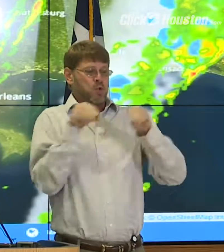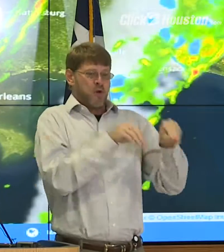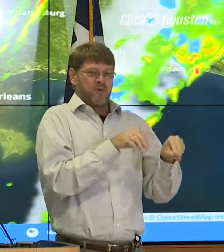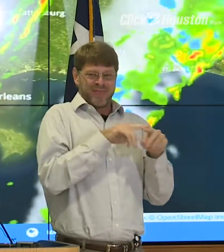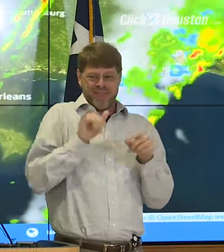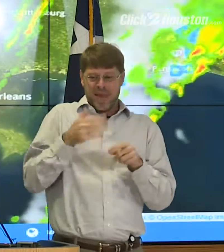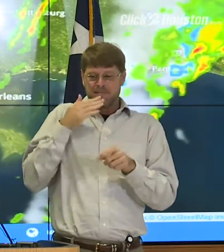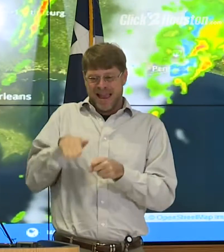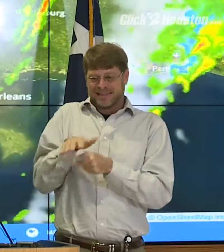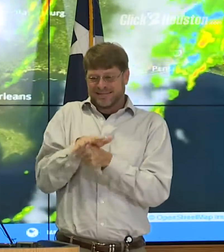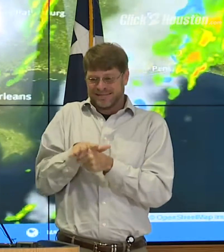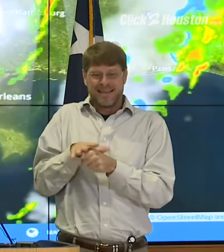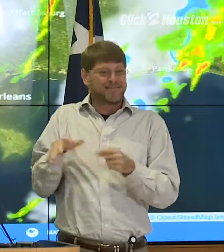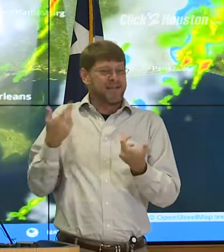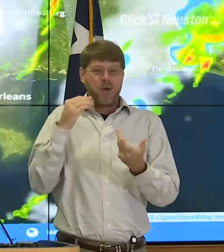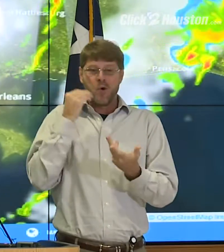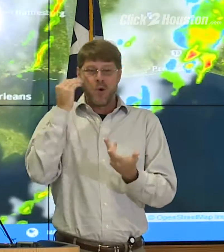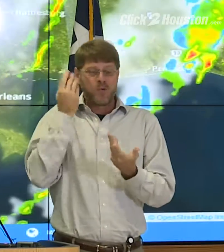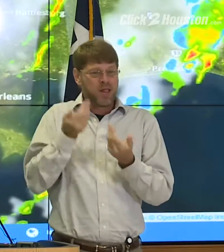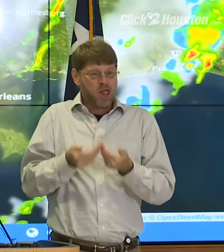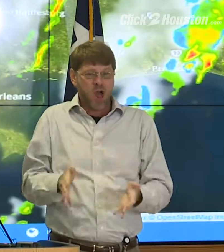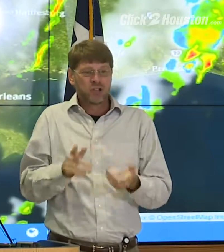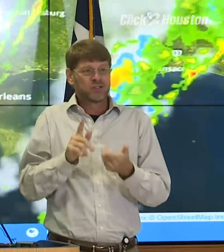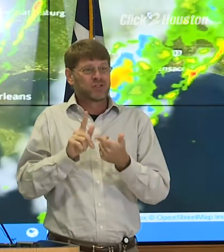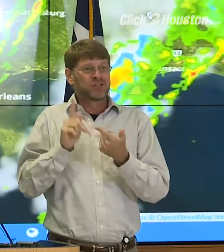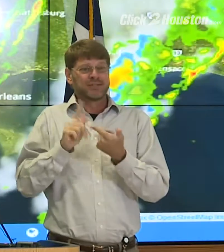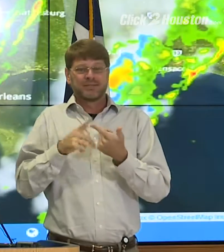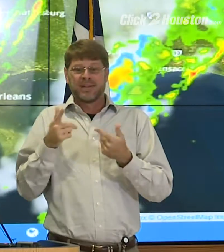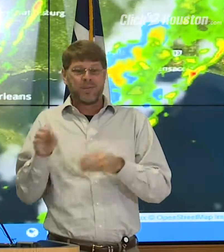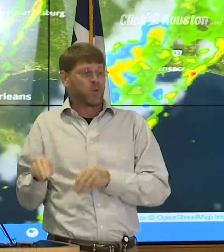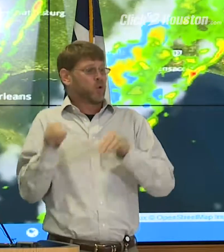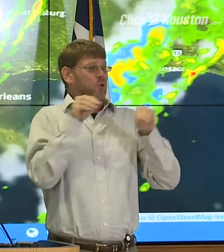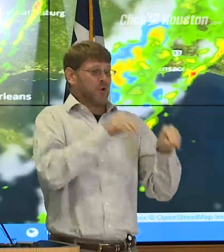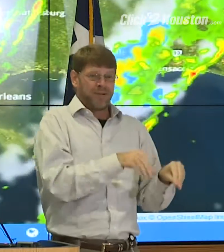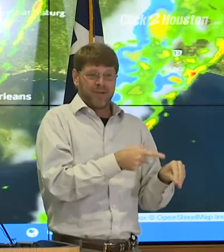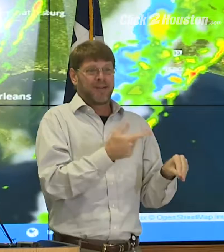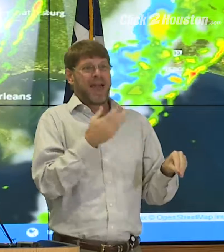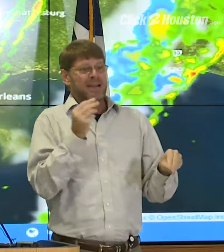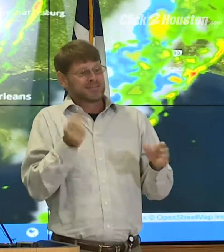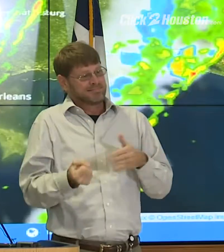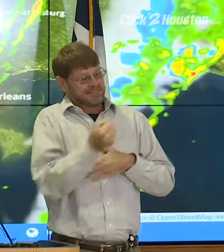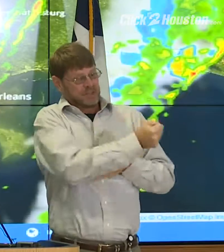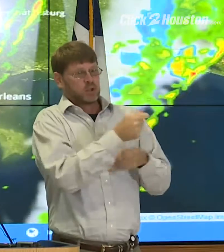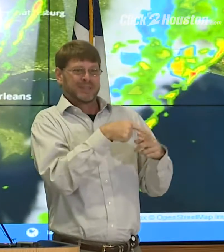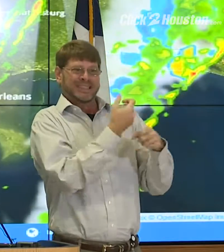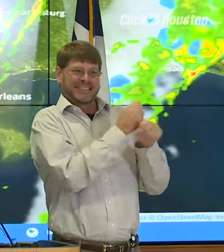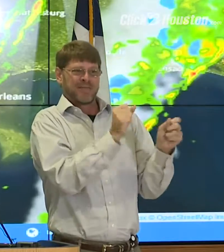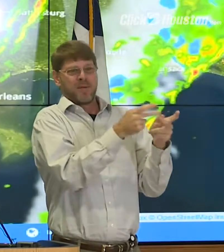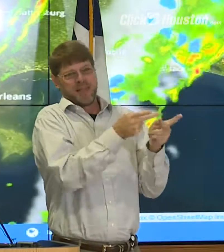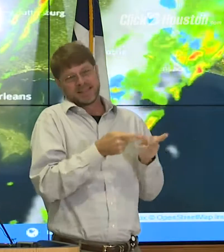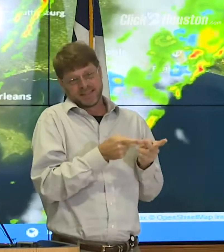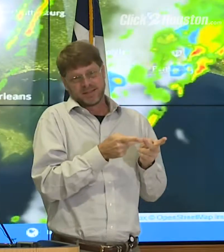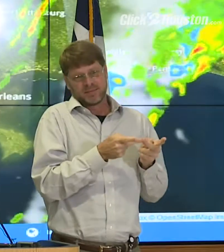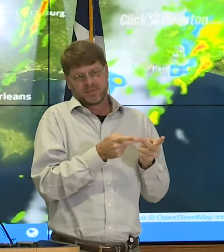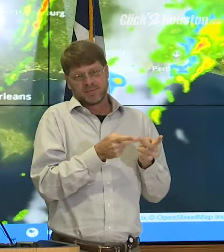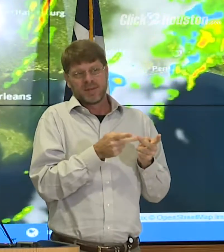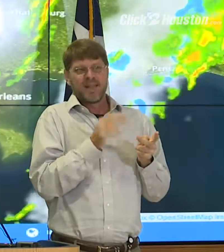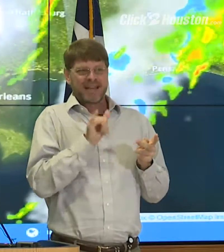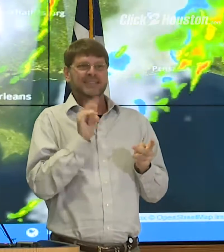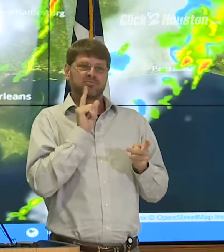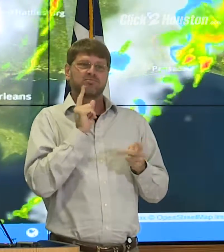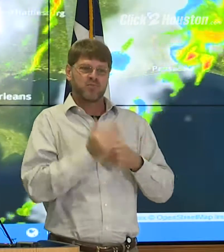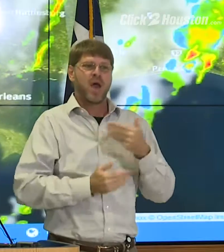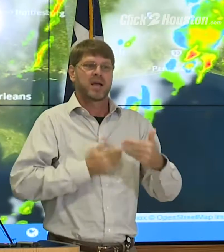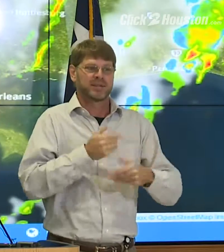themselves now, they're out of their homes, they have been displaced, and get them into safe, sanitary, and secure housing, and that is a